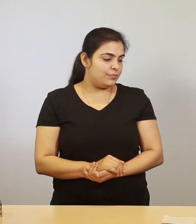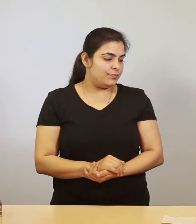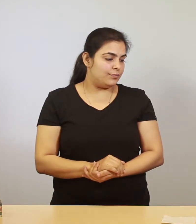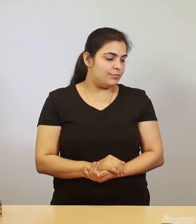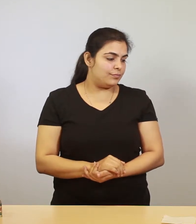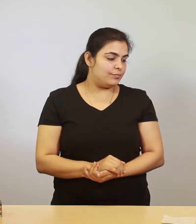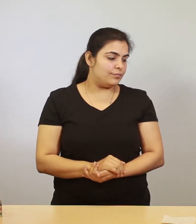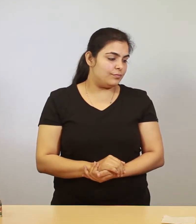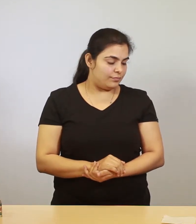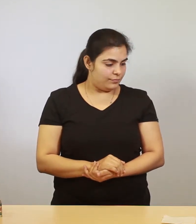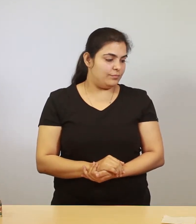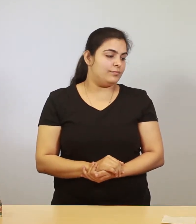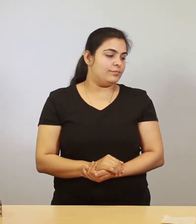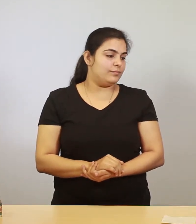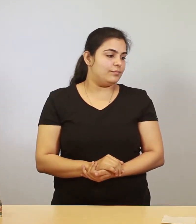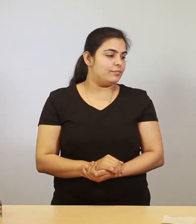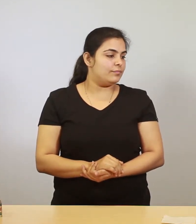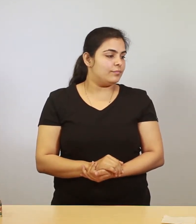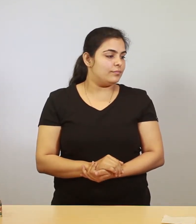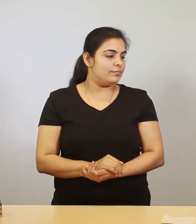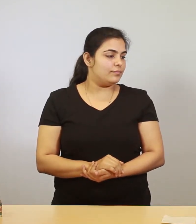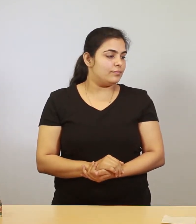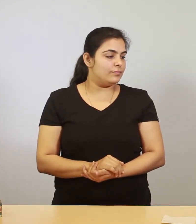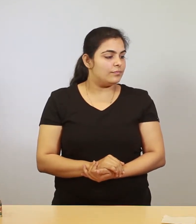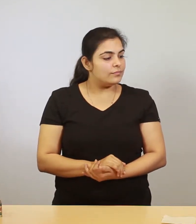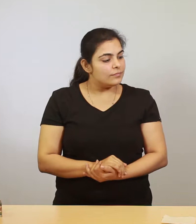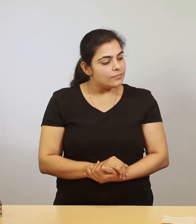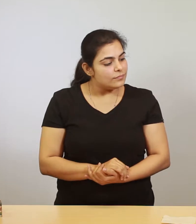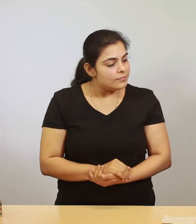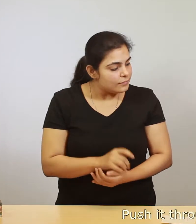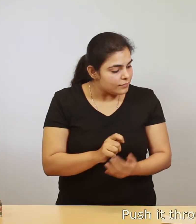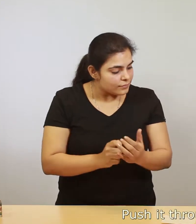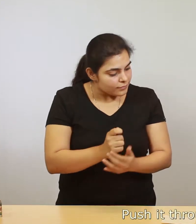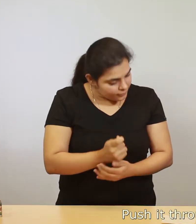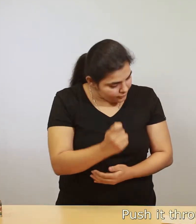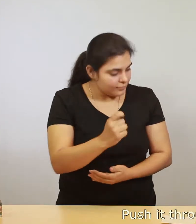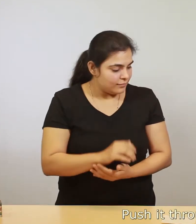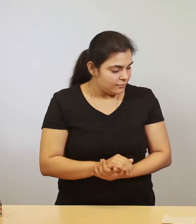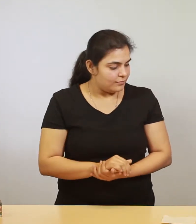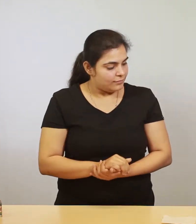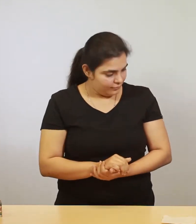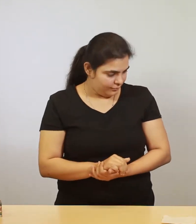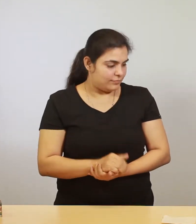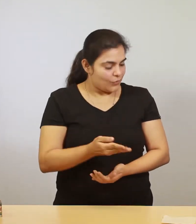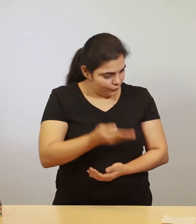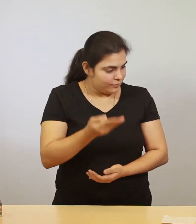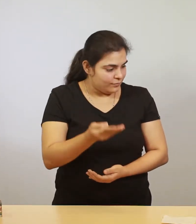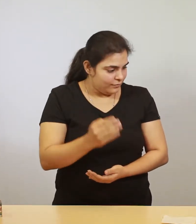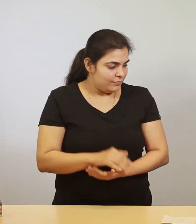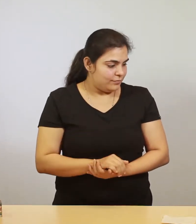this way push it through hmm okay the